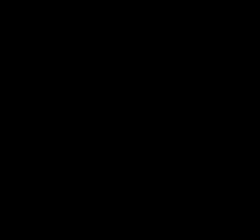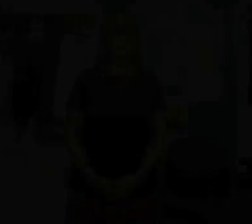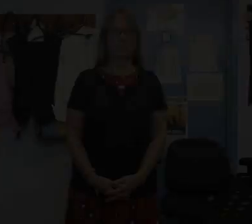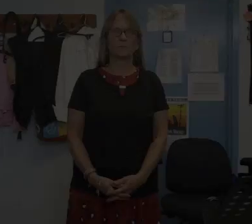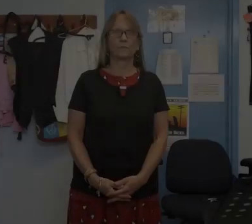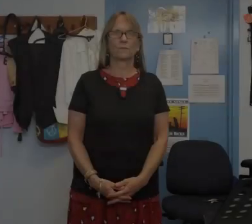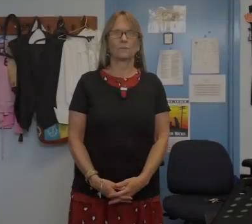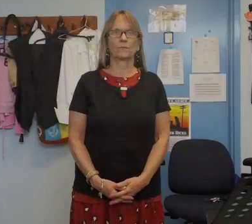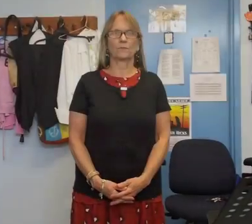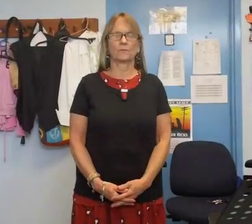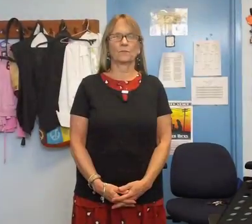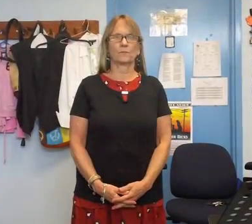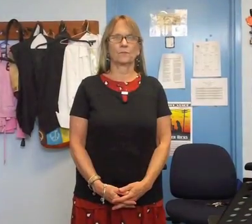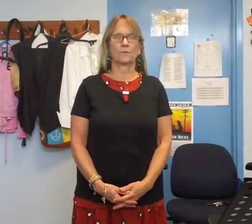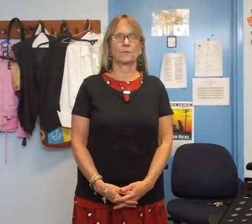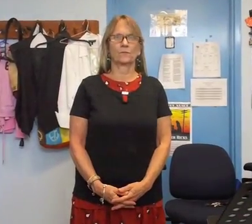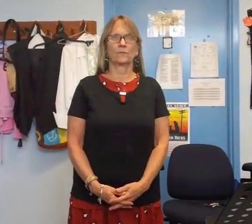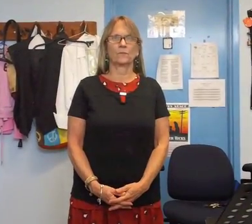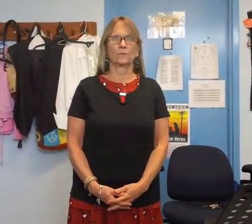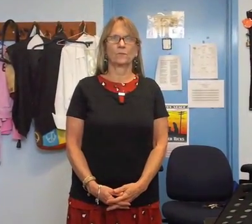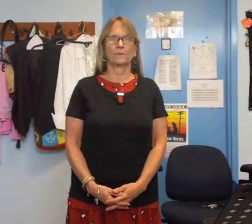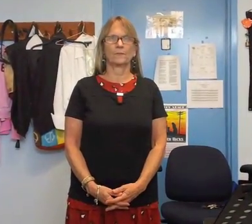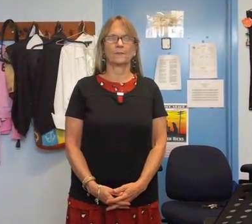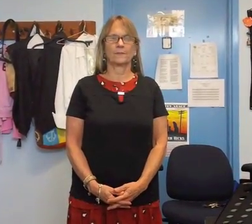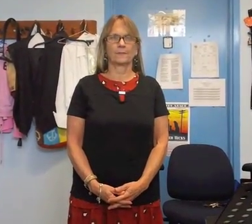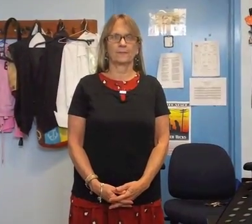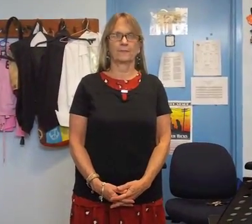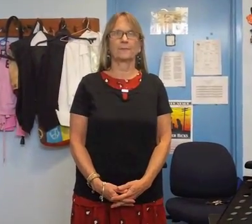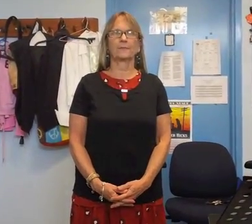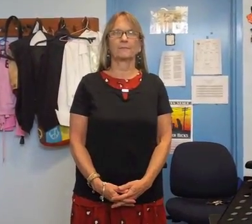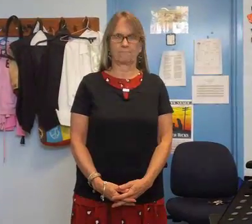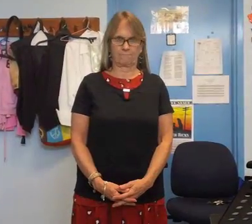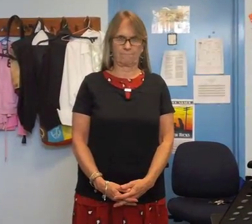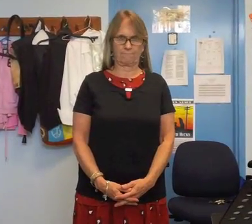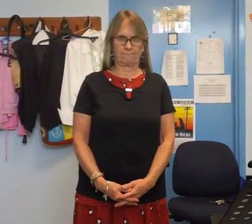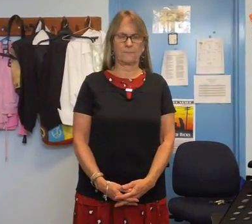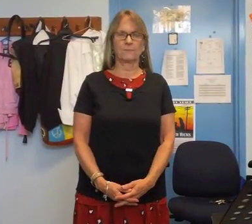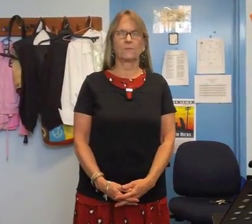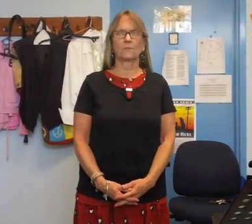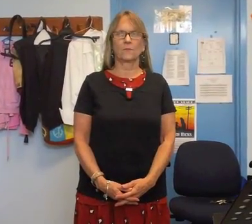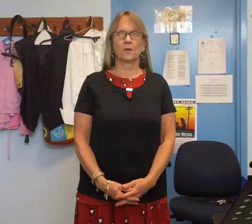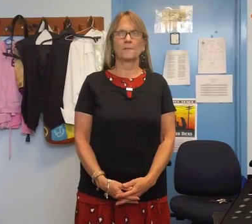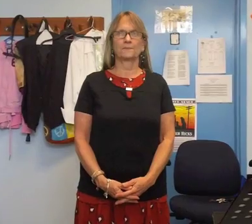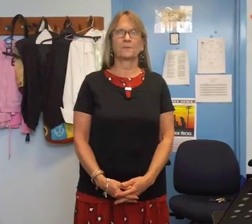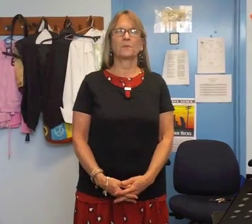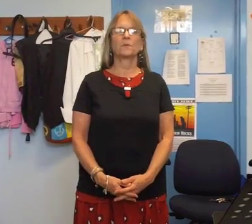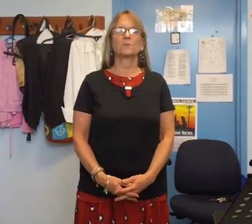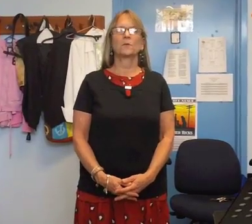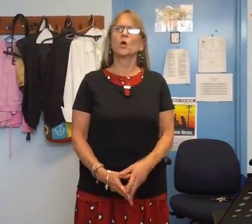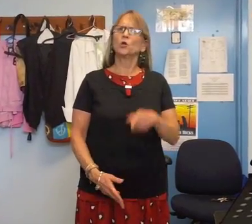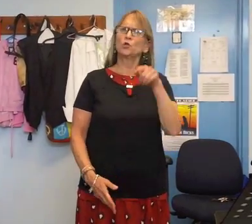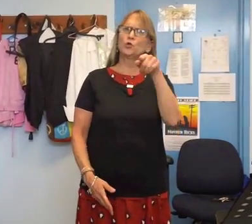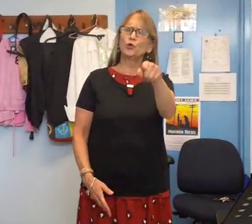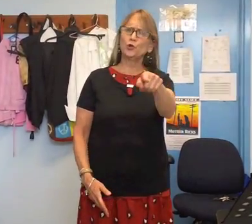page 28 and 29 do you